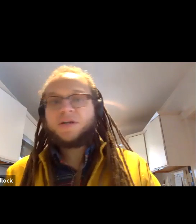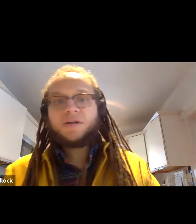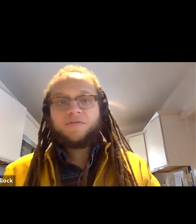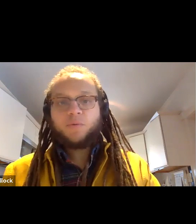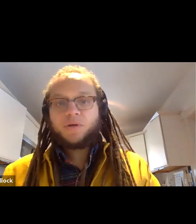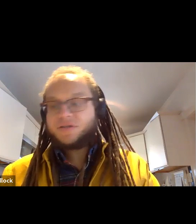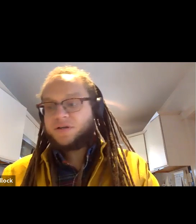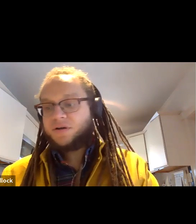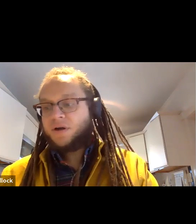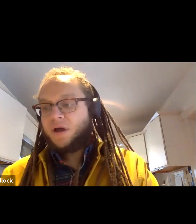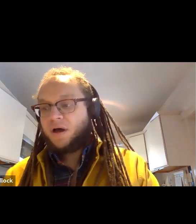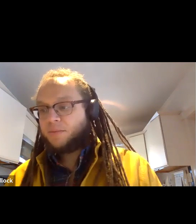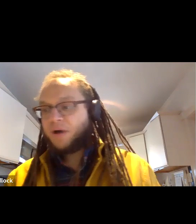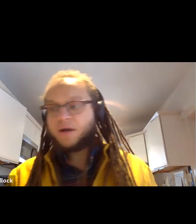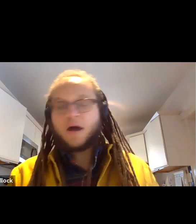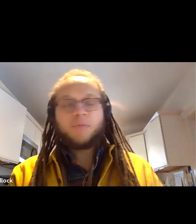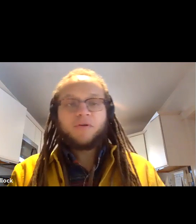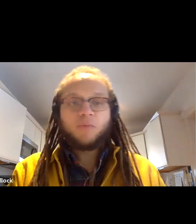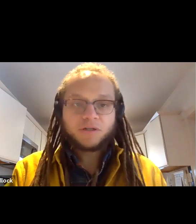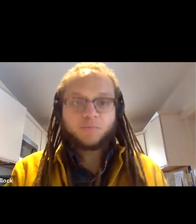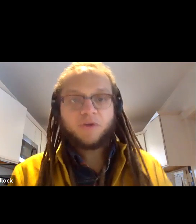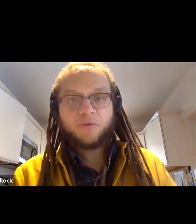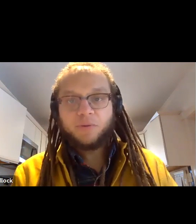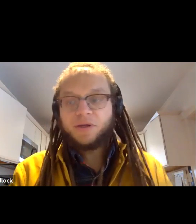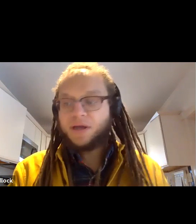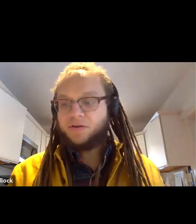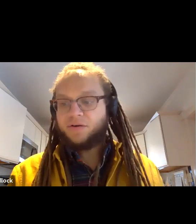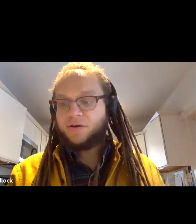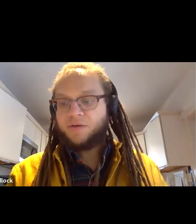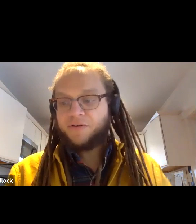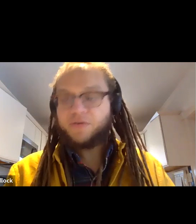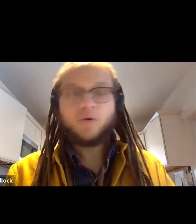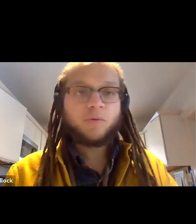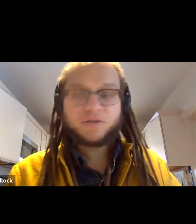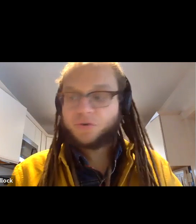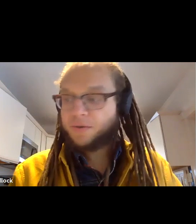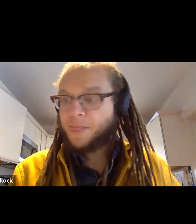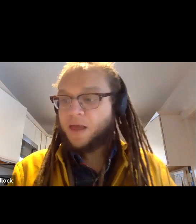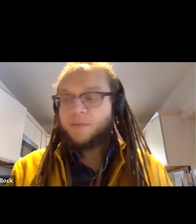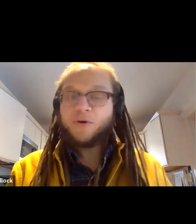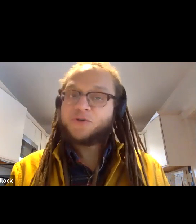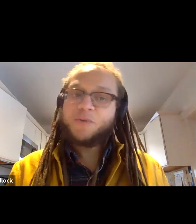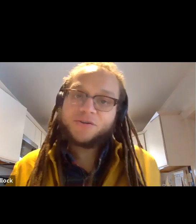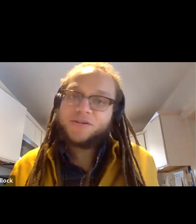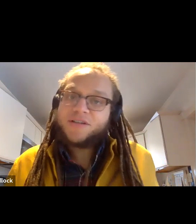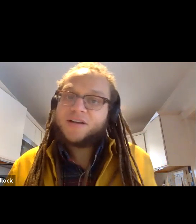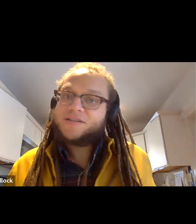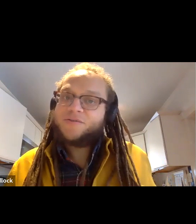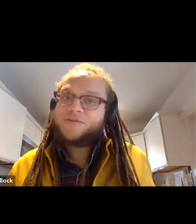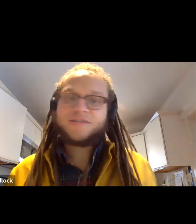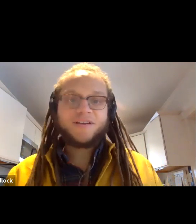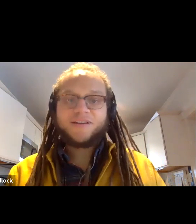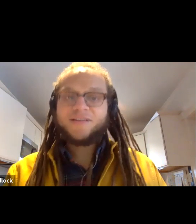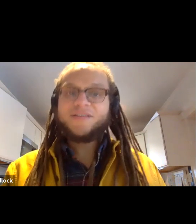I'd appreciate it if you would consider buying a copy of their books, preferably at your favorite local bookstore. Poetry makes great